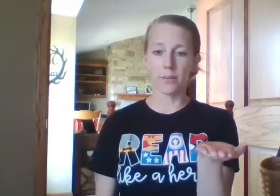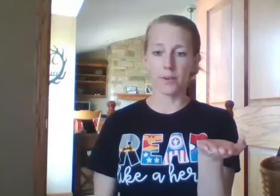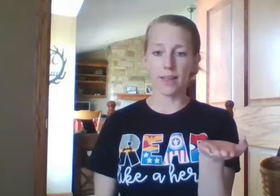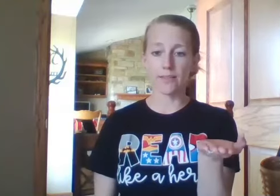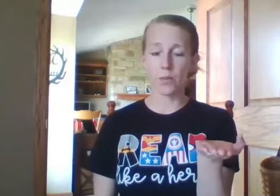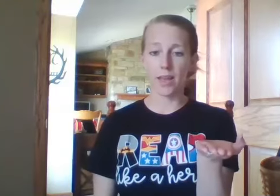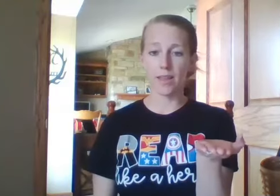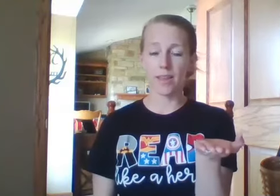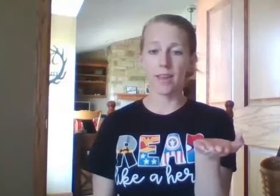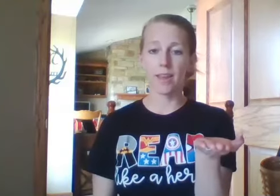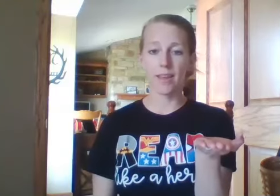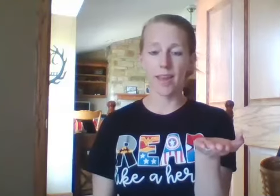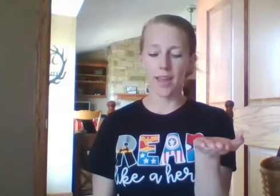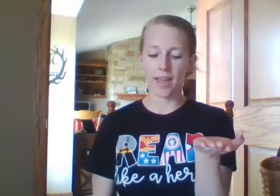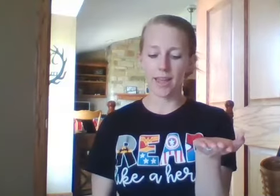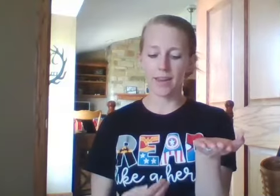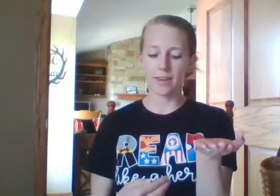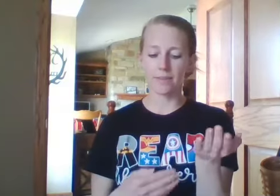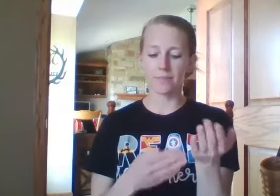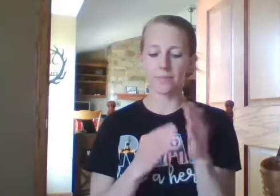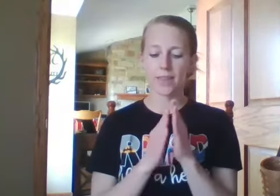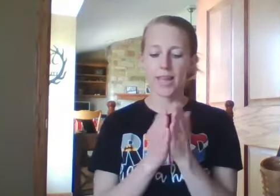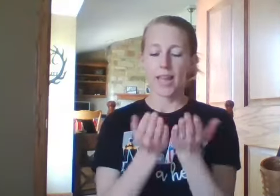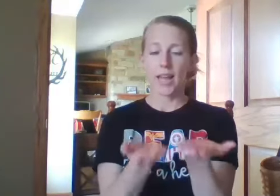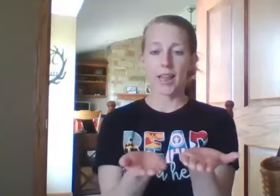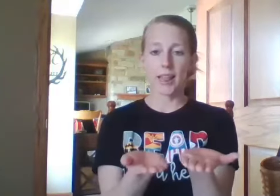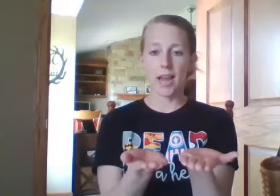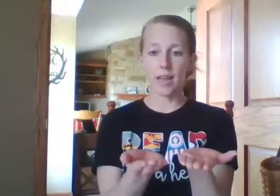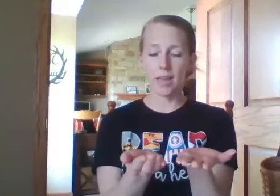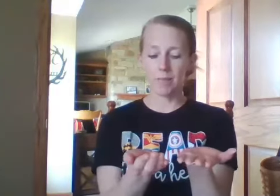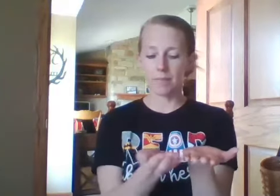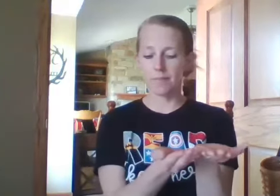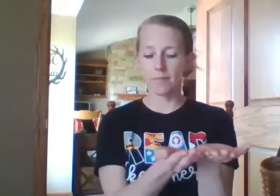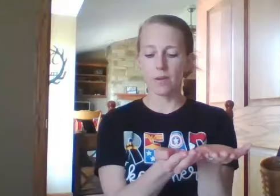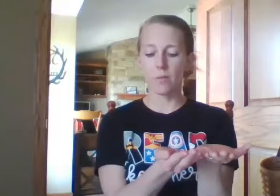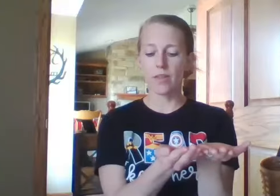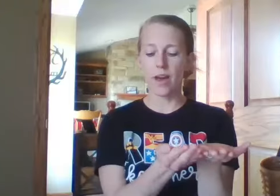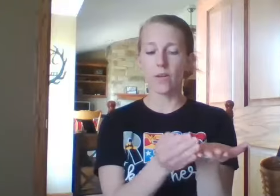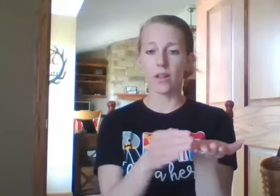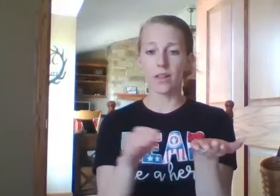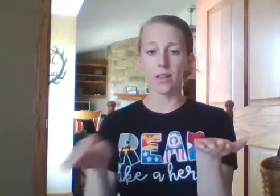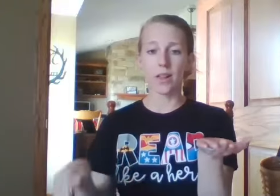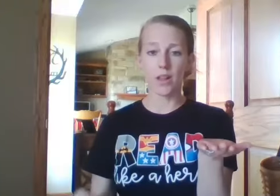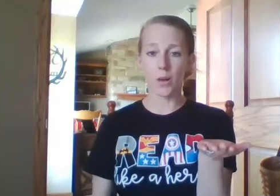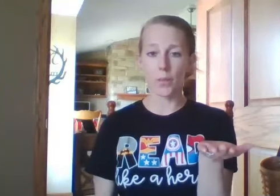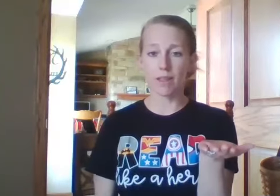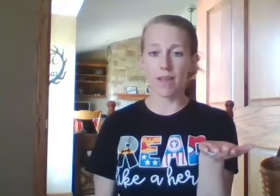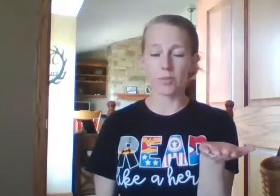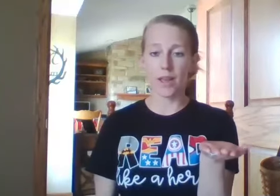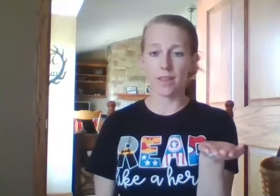we're left with aid. Climb. Climb. col, we're left with